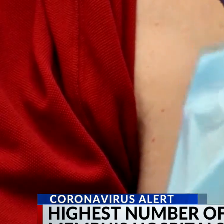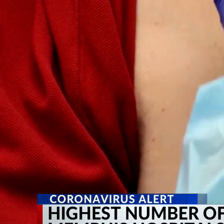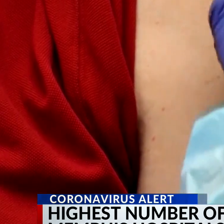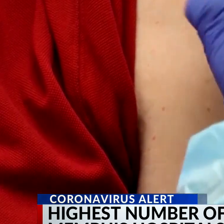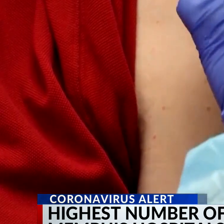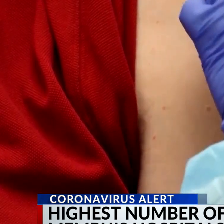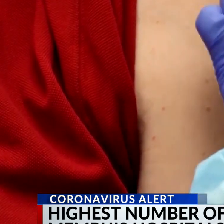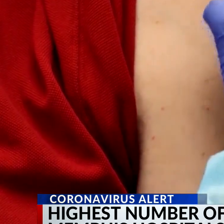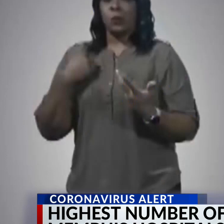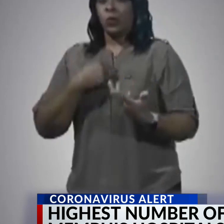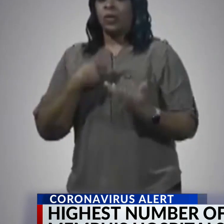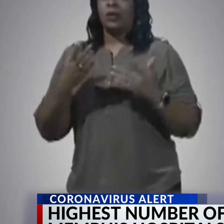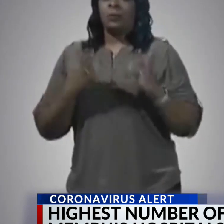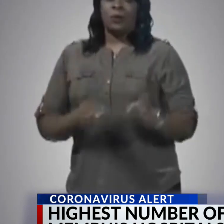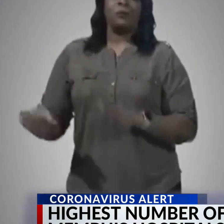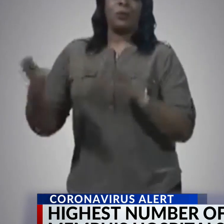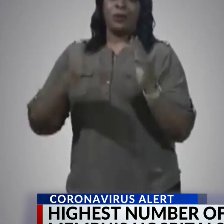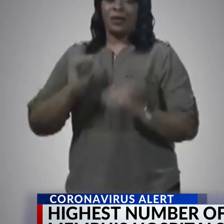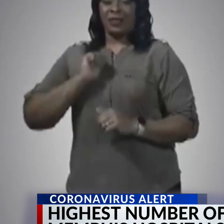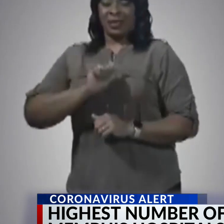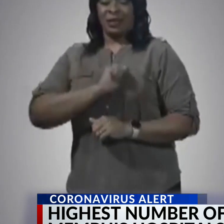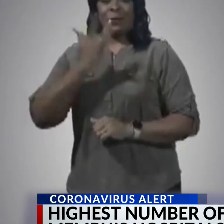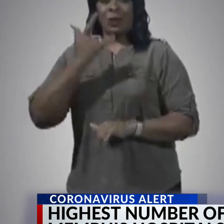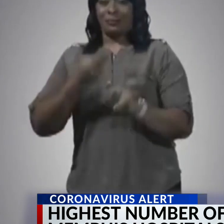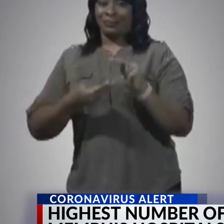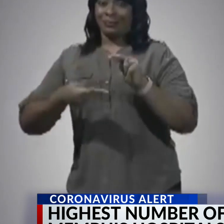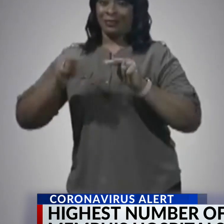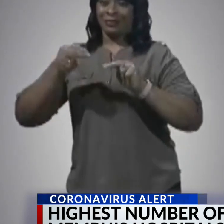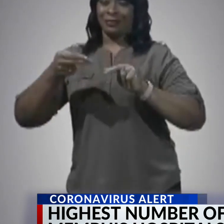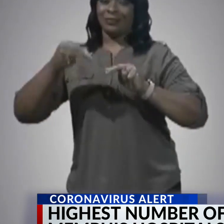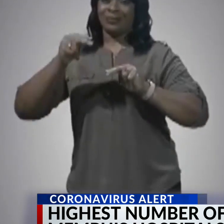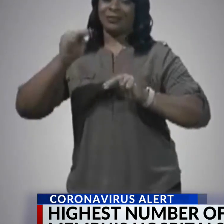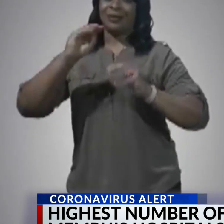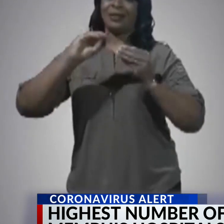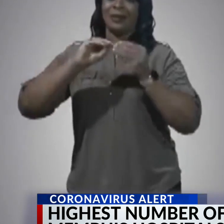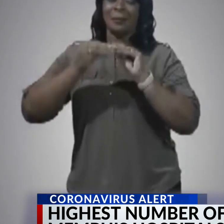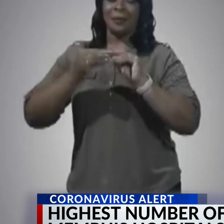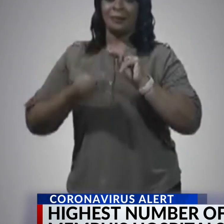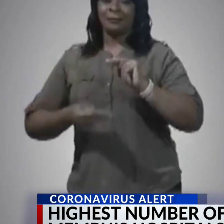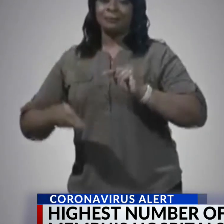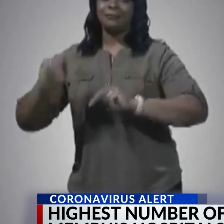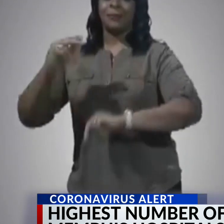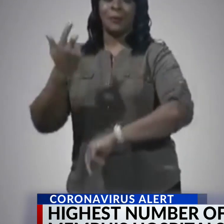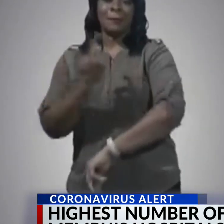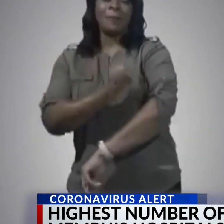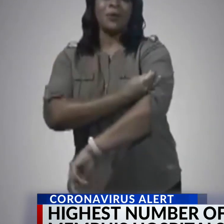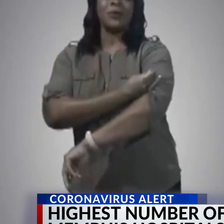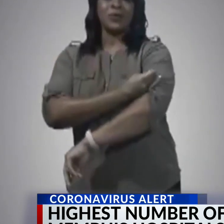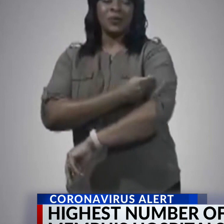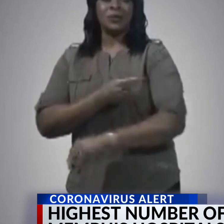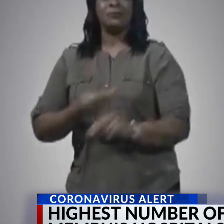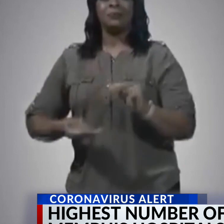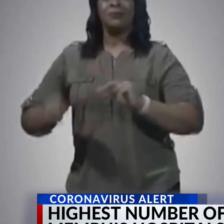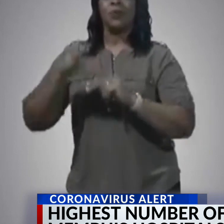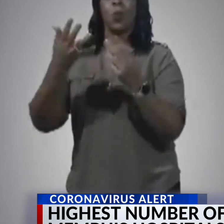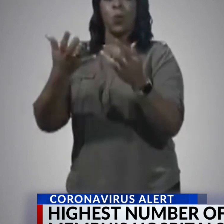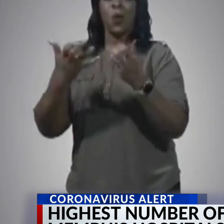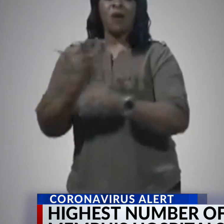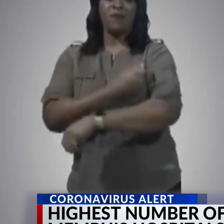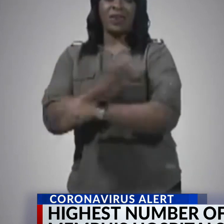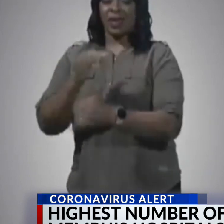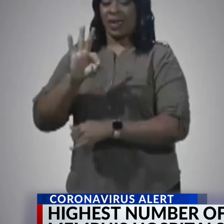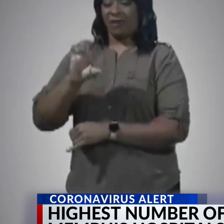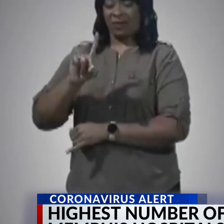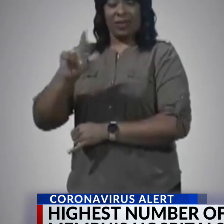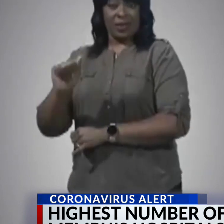Frankly, we are preparing ourselves for that uptick in boosters and an uptick in demand for vaccines now that the FDA